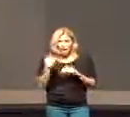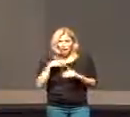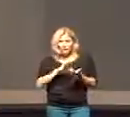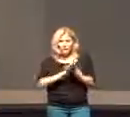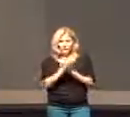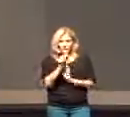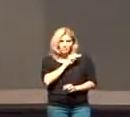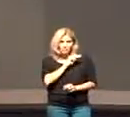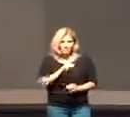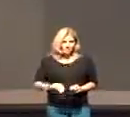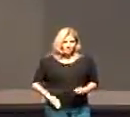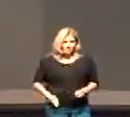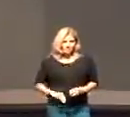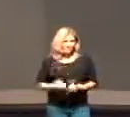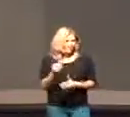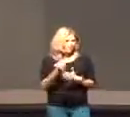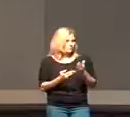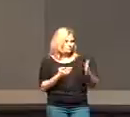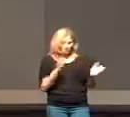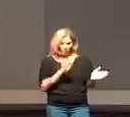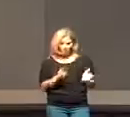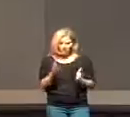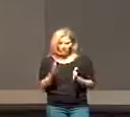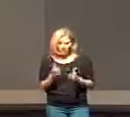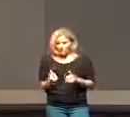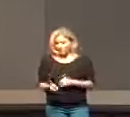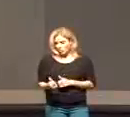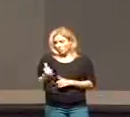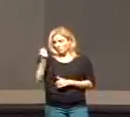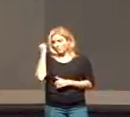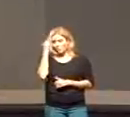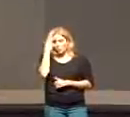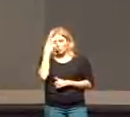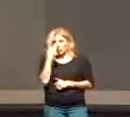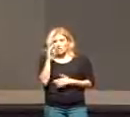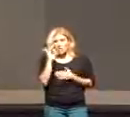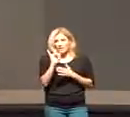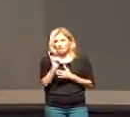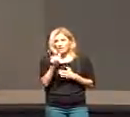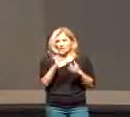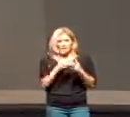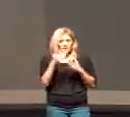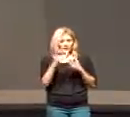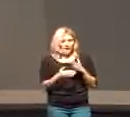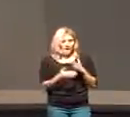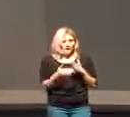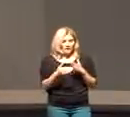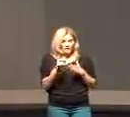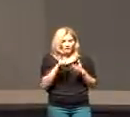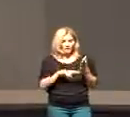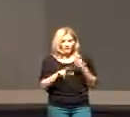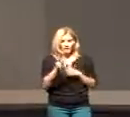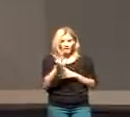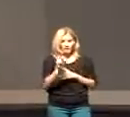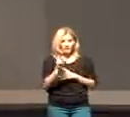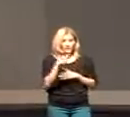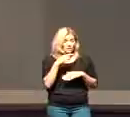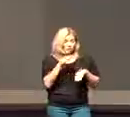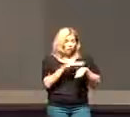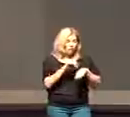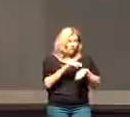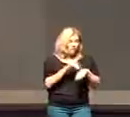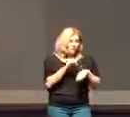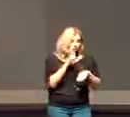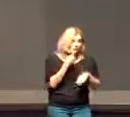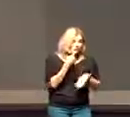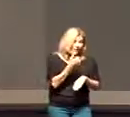to be Messiah was part of their own agenda. He was going to overthrow Rome. That's why at the end of verse 30, Jesus warned them